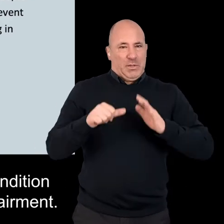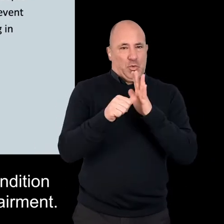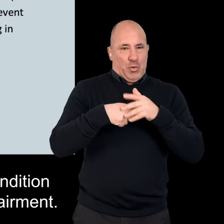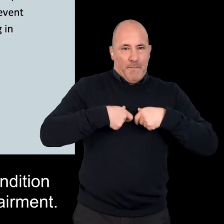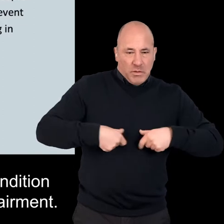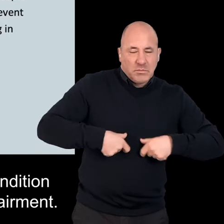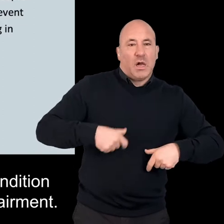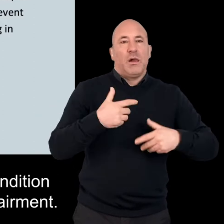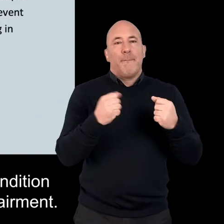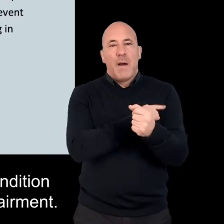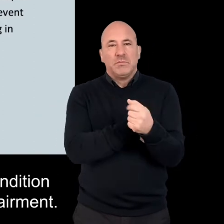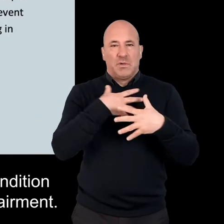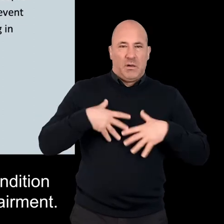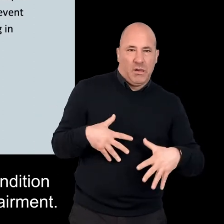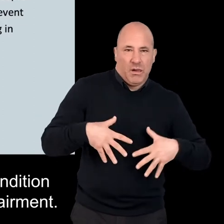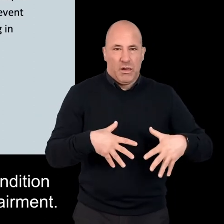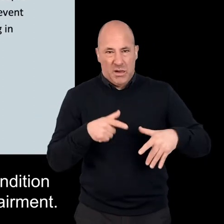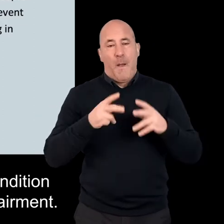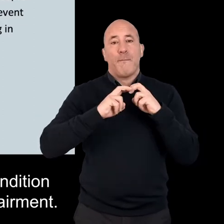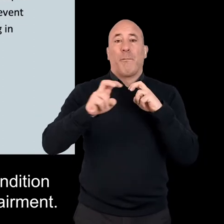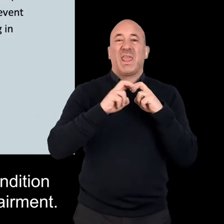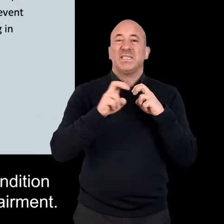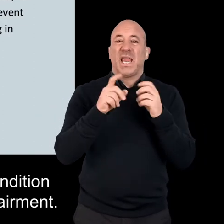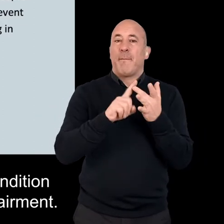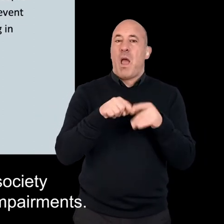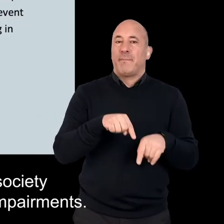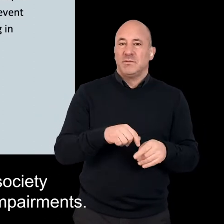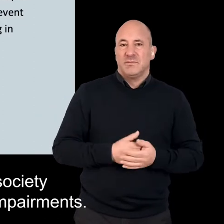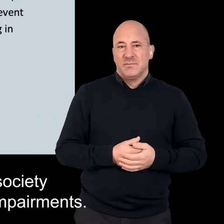musculoskeletal condition could be considered a mobility impairment.